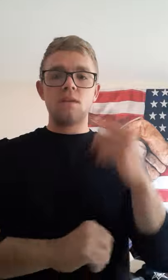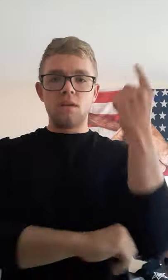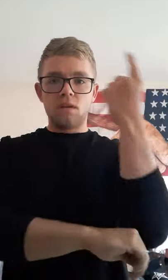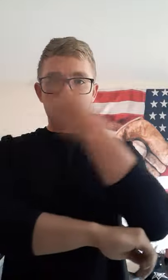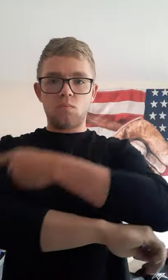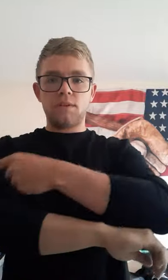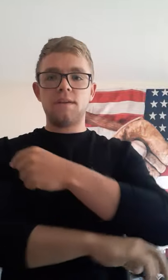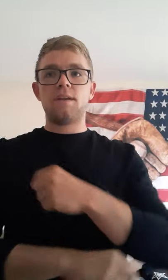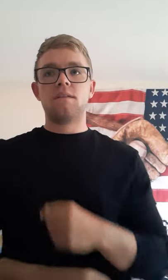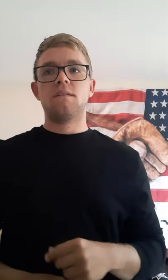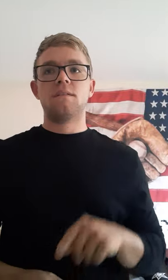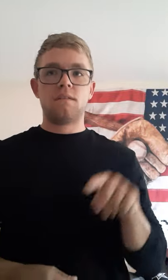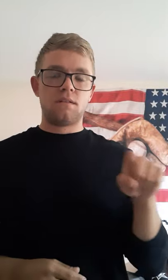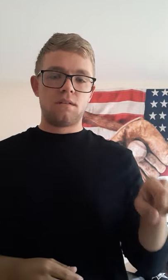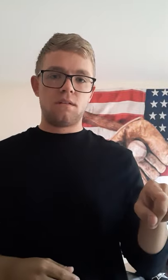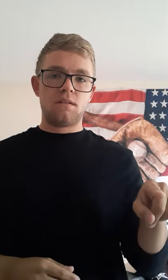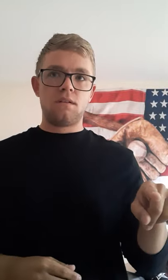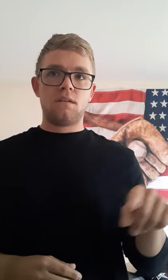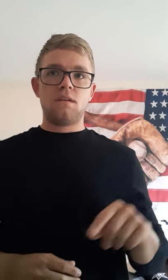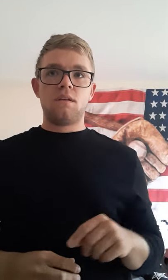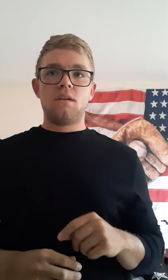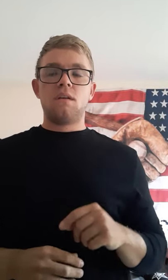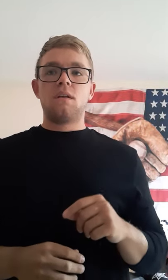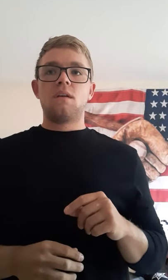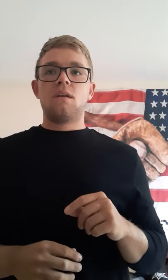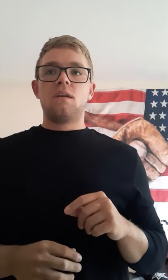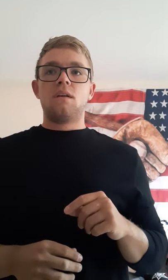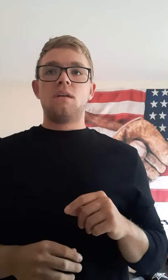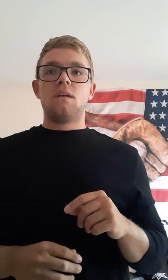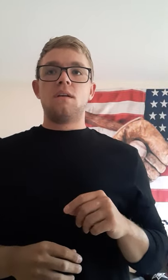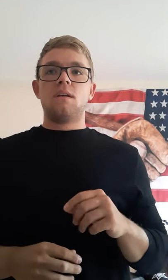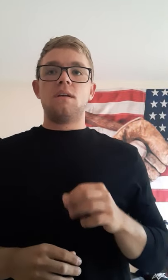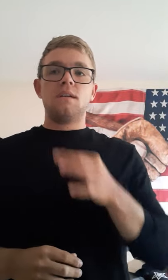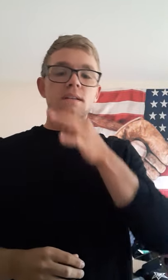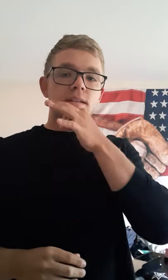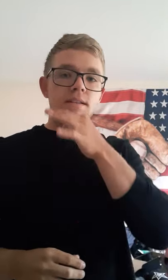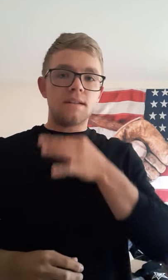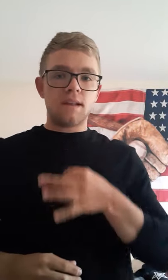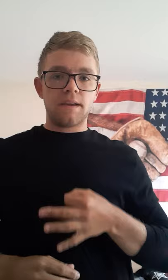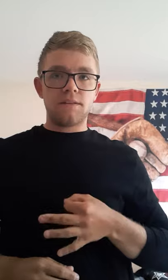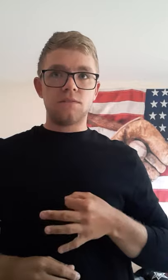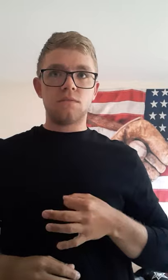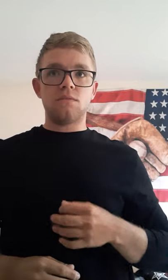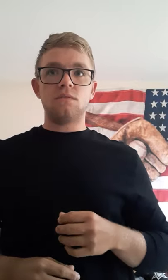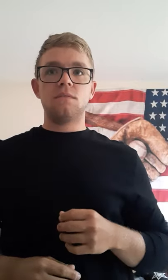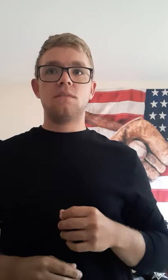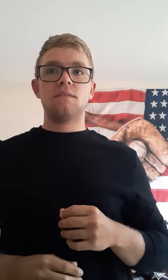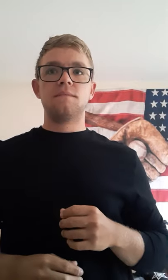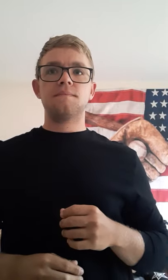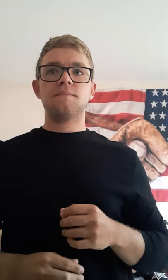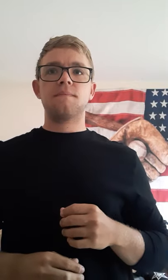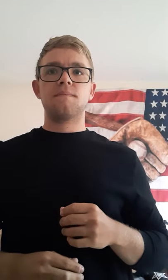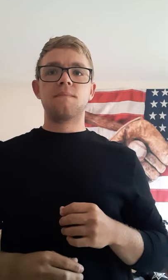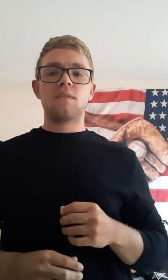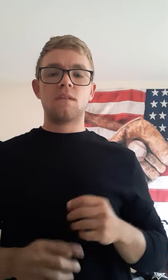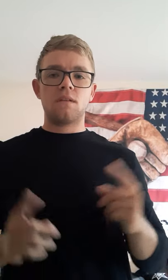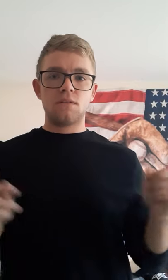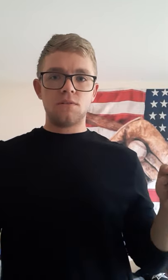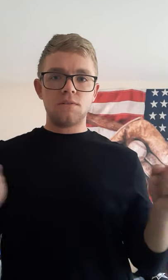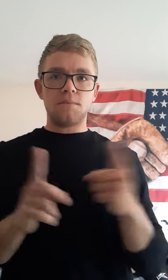One day, nine years old, she'd